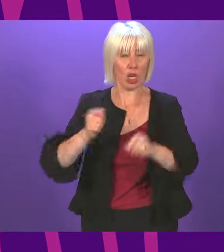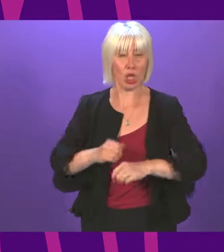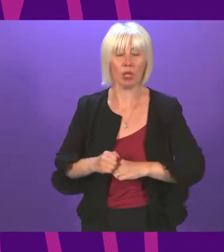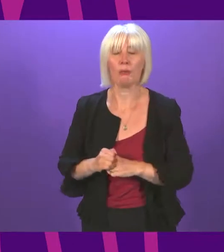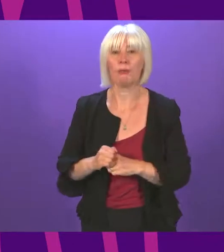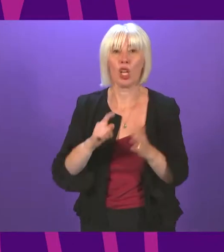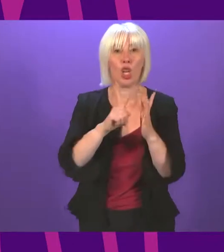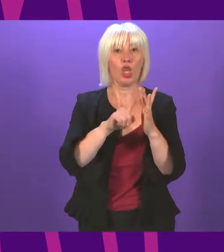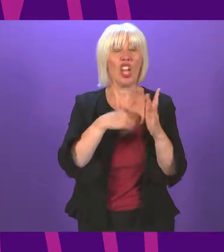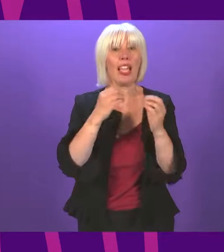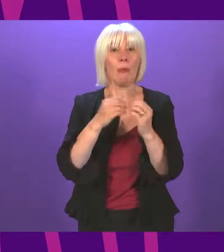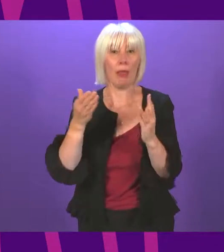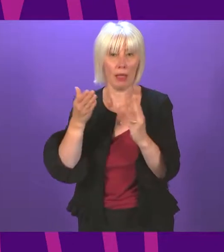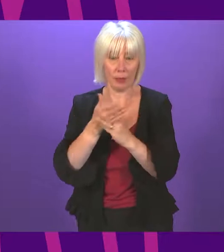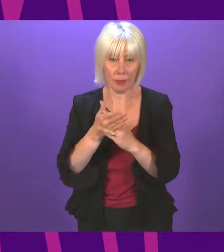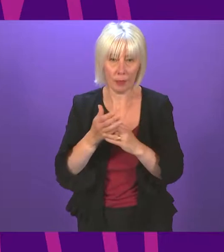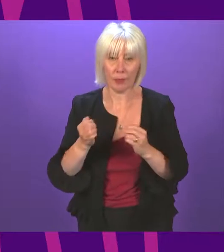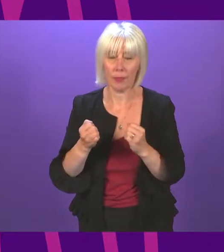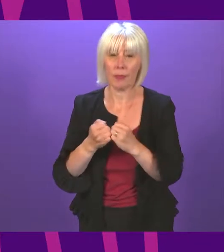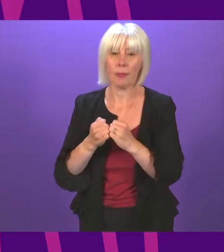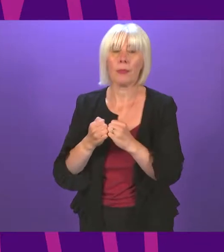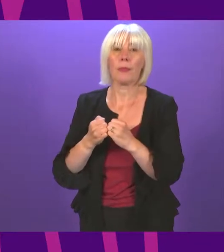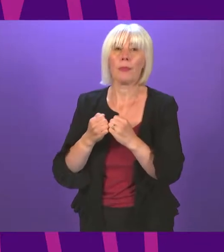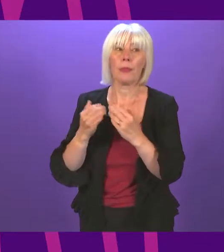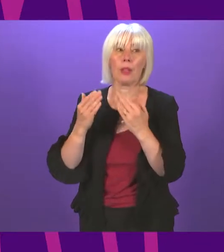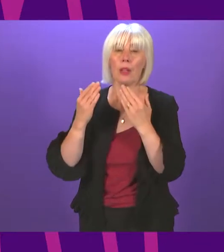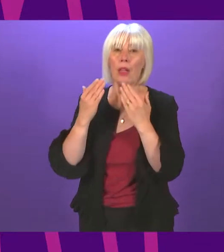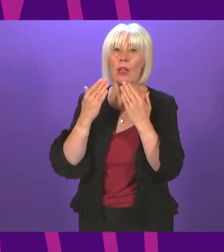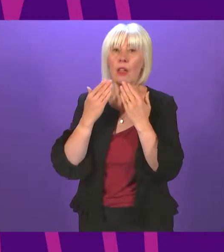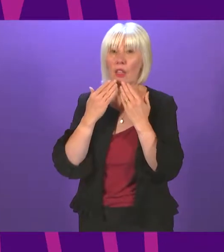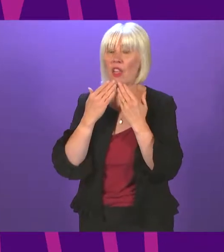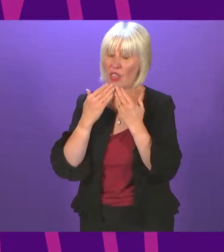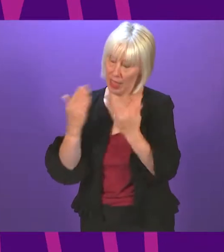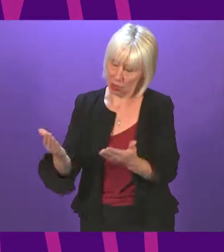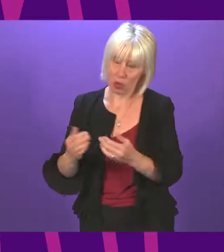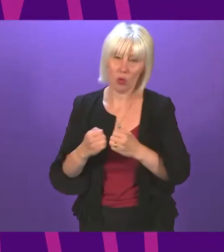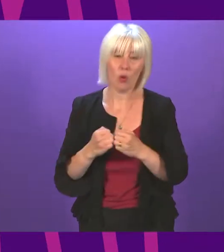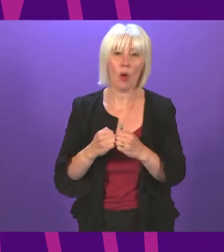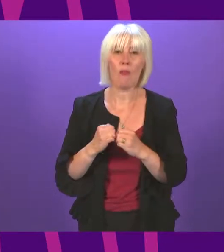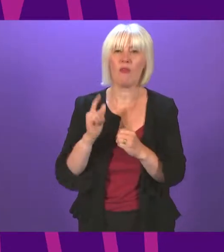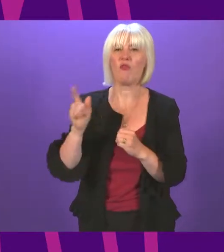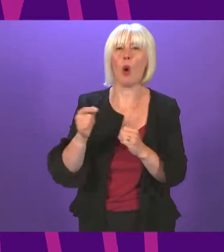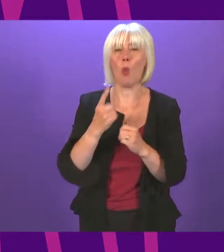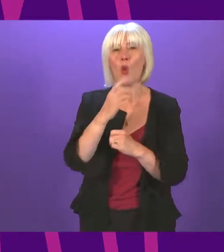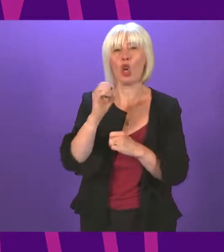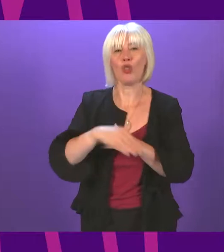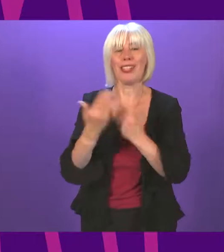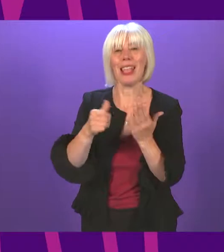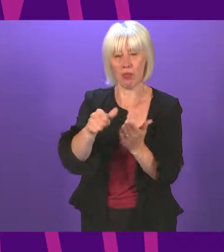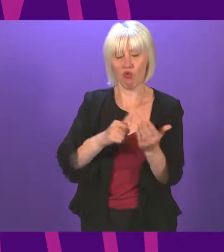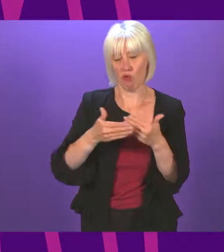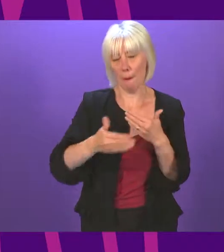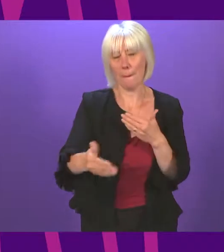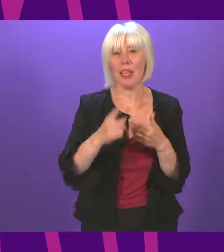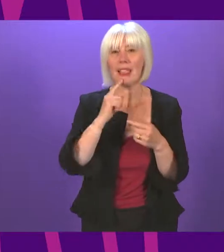Can I thank the Cabinet Secretary very much? One of the inclusions in the 100 days programme was the establishment